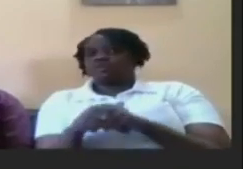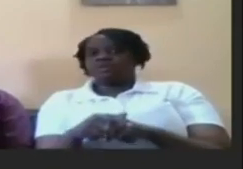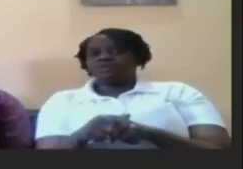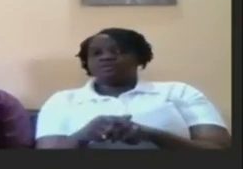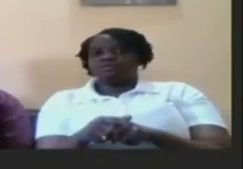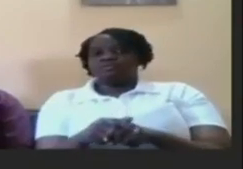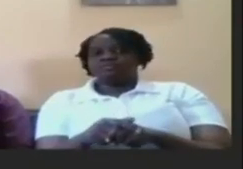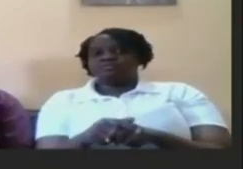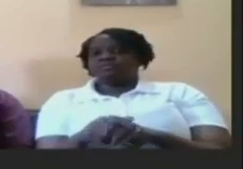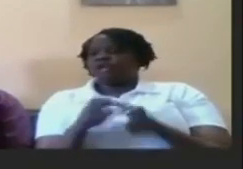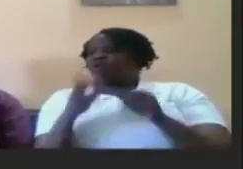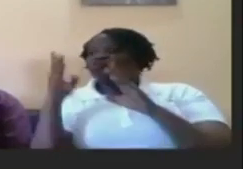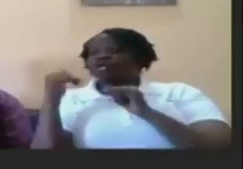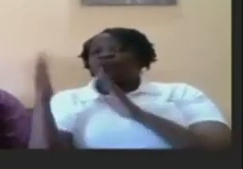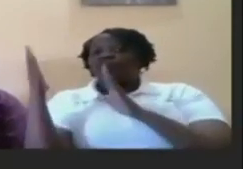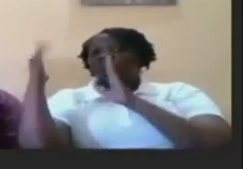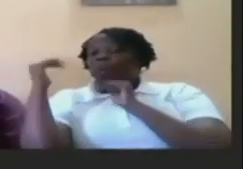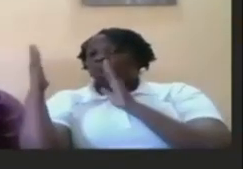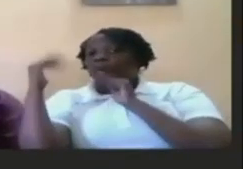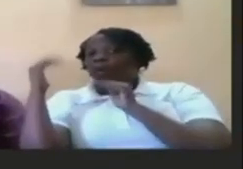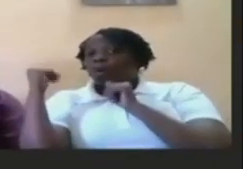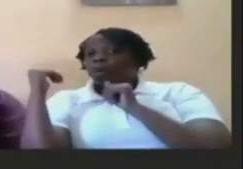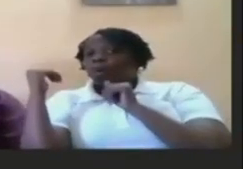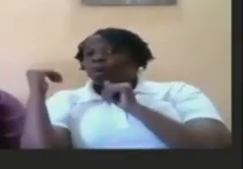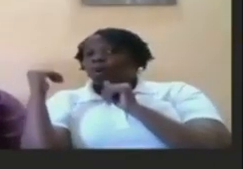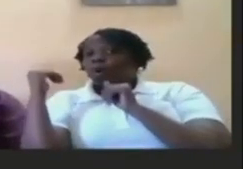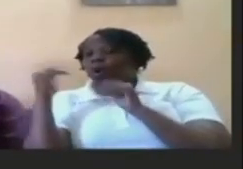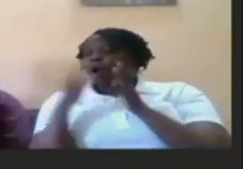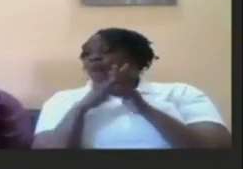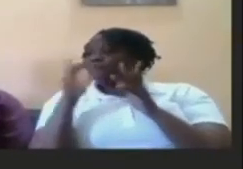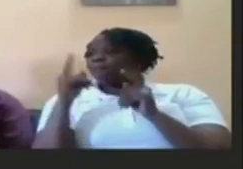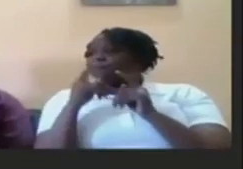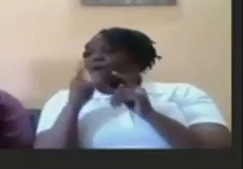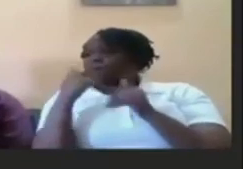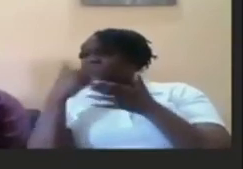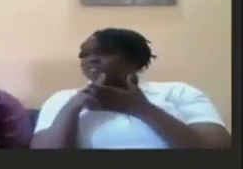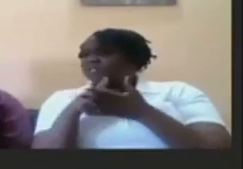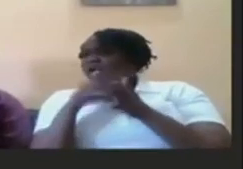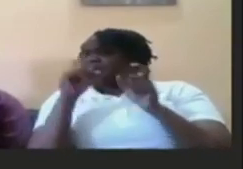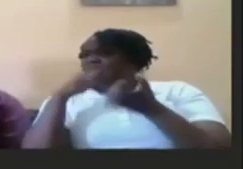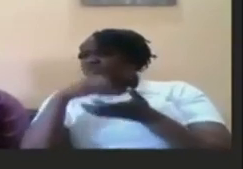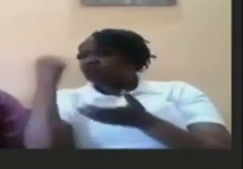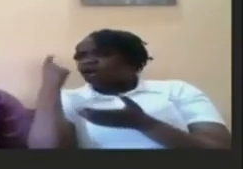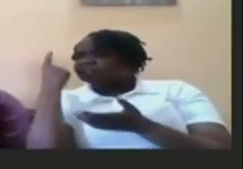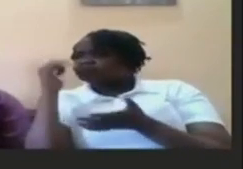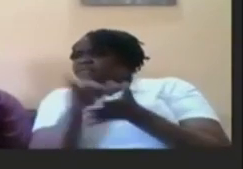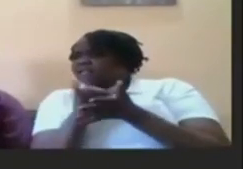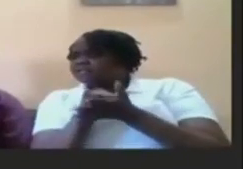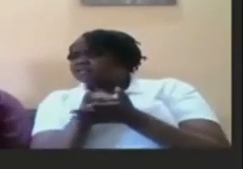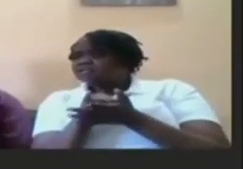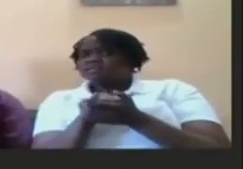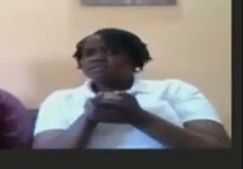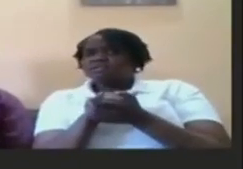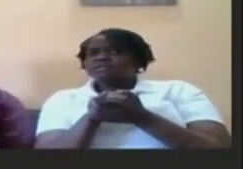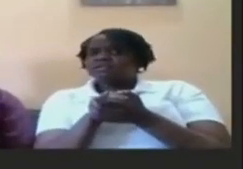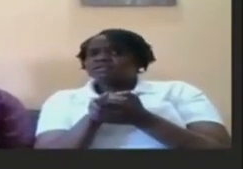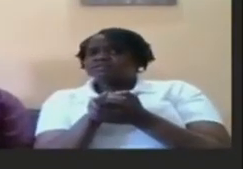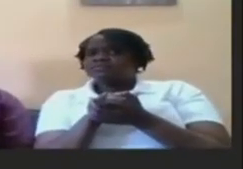really hope this was helpful my takeaway today is that sign language um you i guess feel like